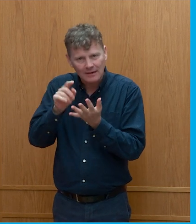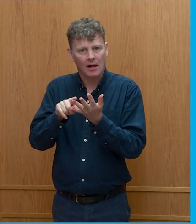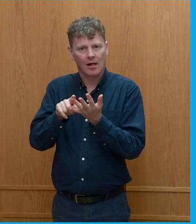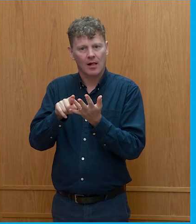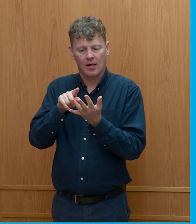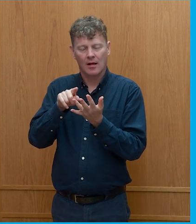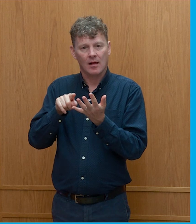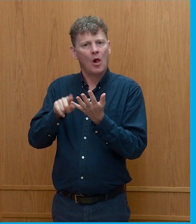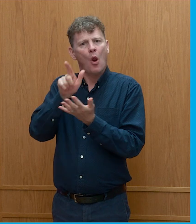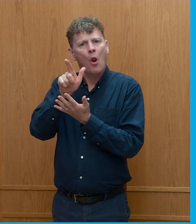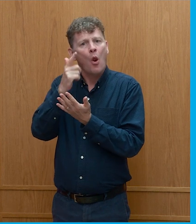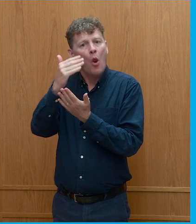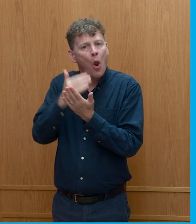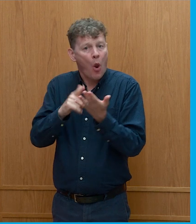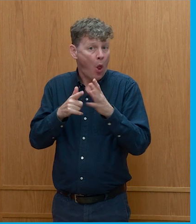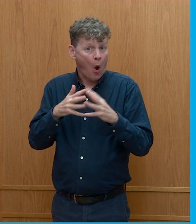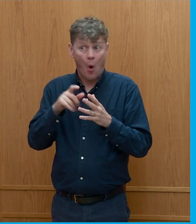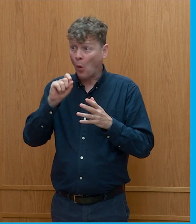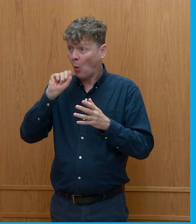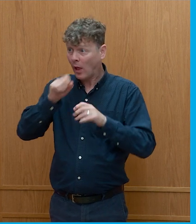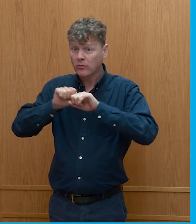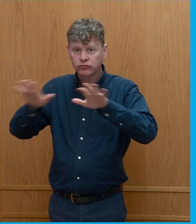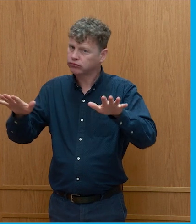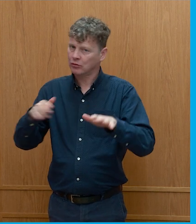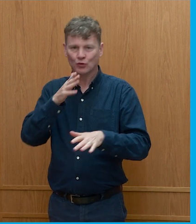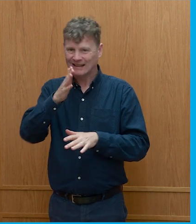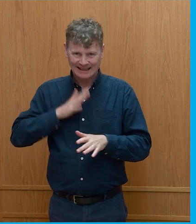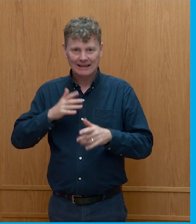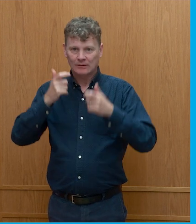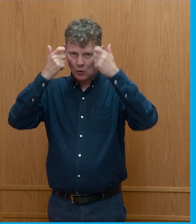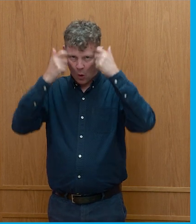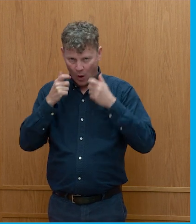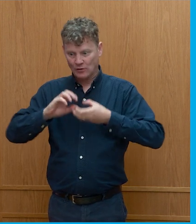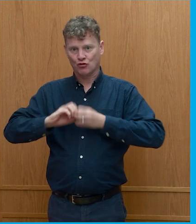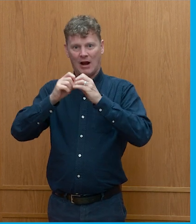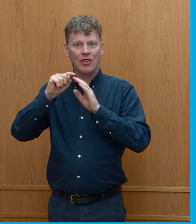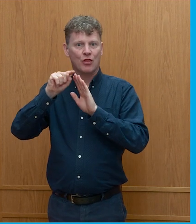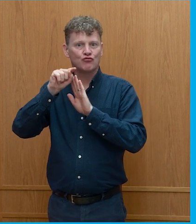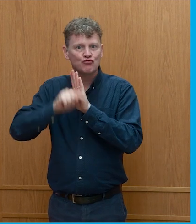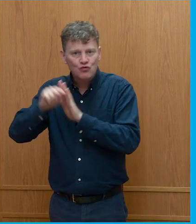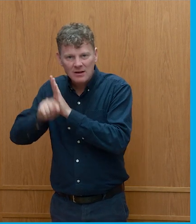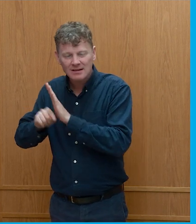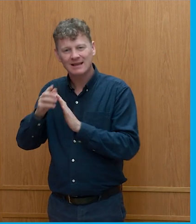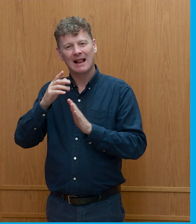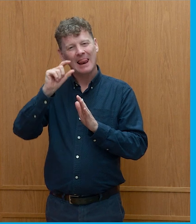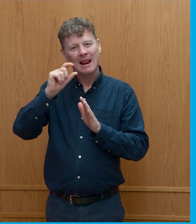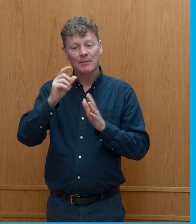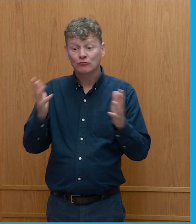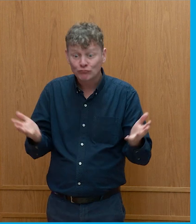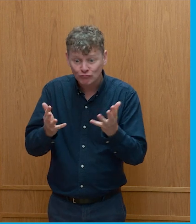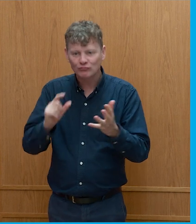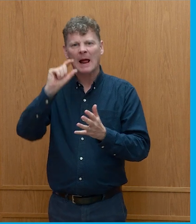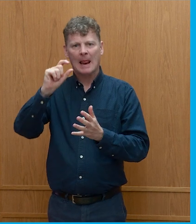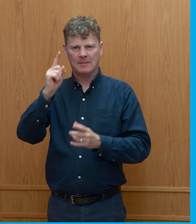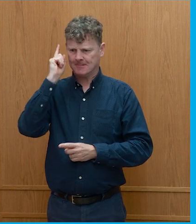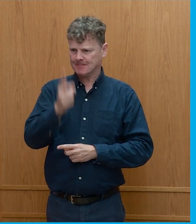legislation doesn't mean it's going to get enacted. You need lawyers there to create rules. You've got to have a bit of carrot and stick. And I think sort